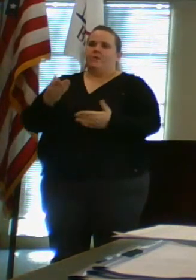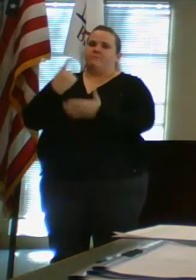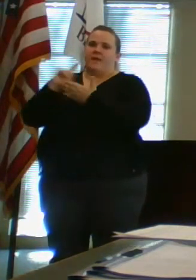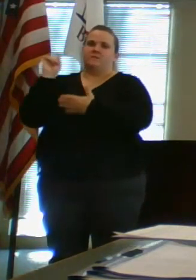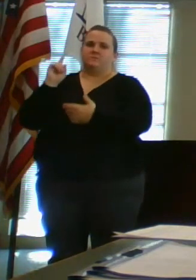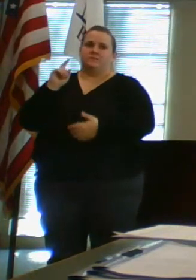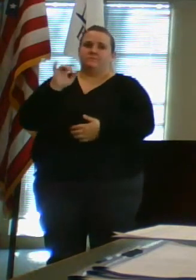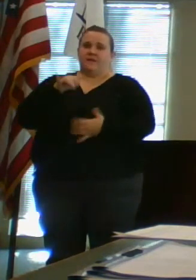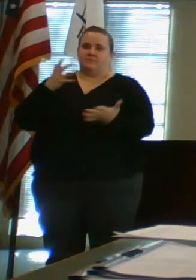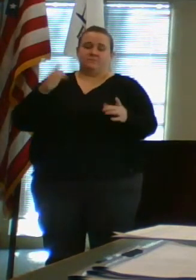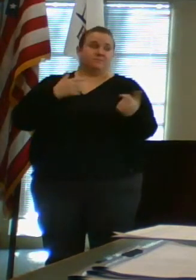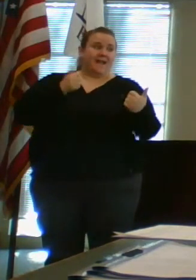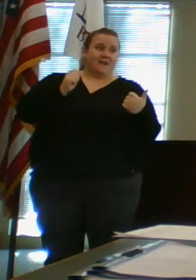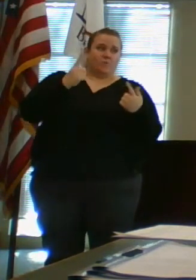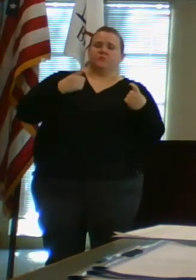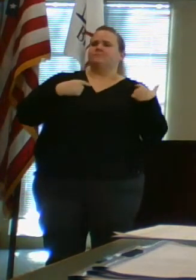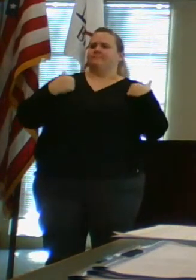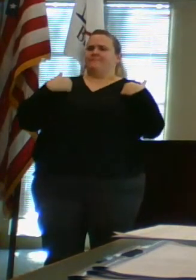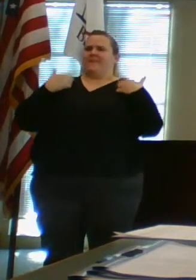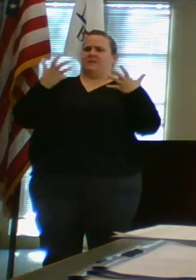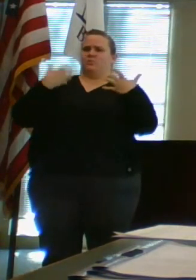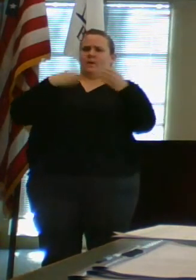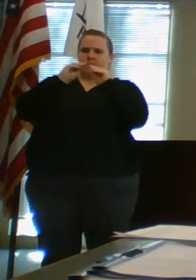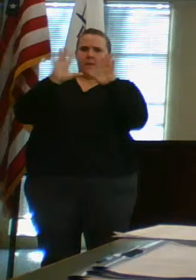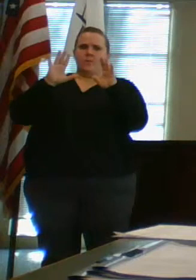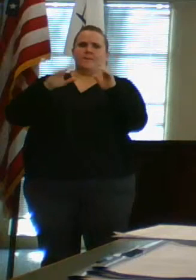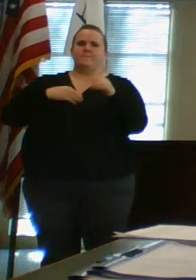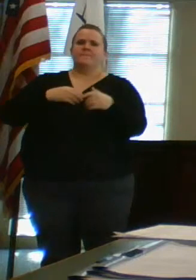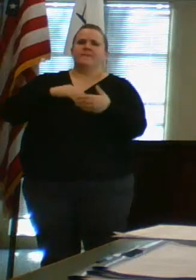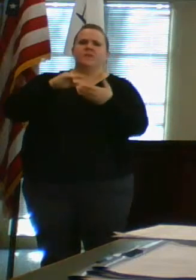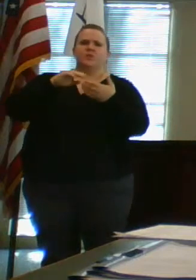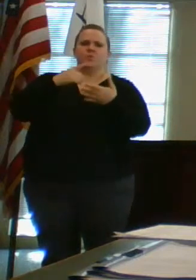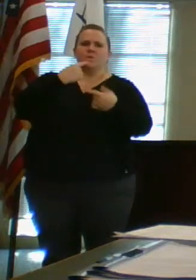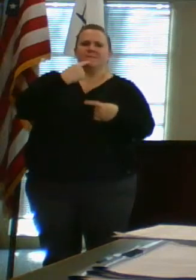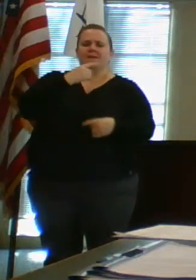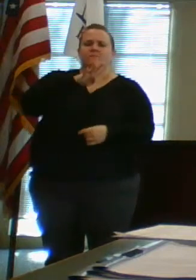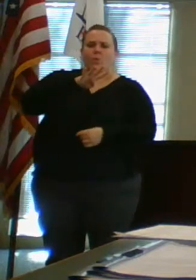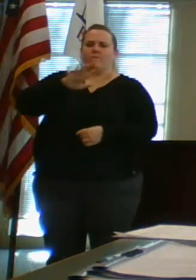on any of the resolutions? I just want to clear the mention of four and five.